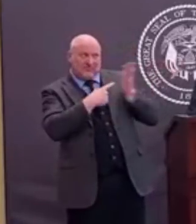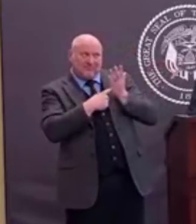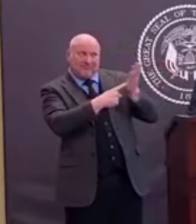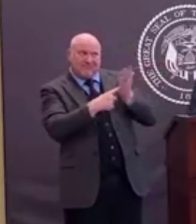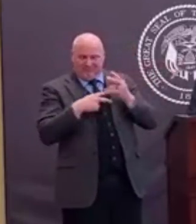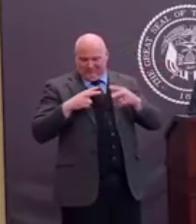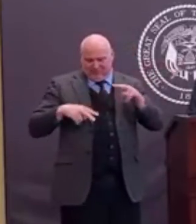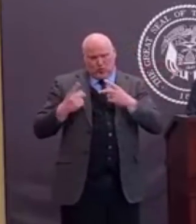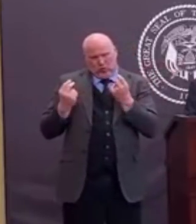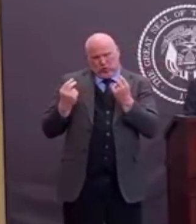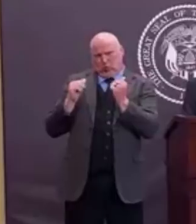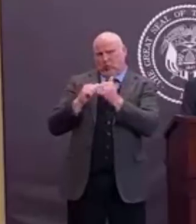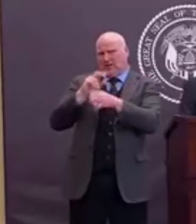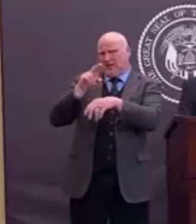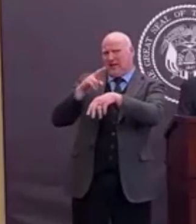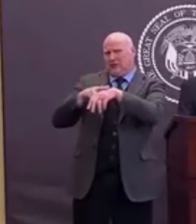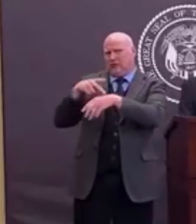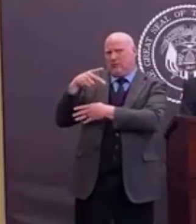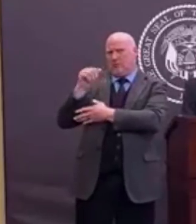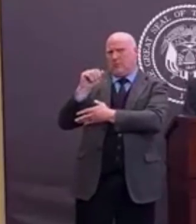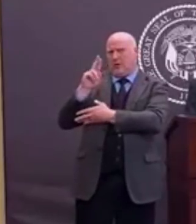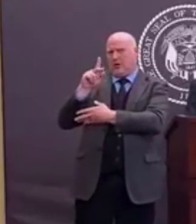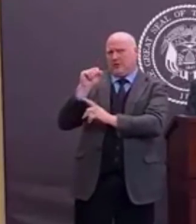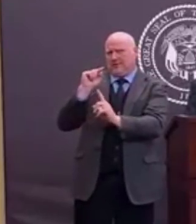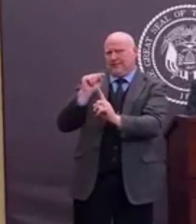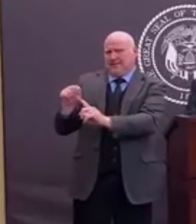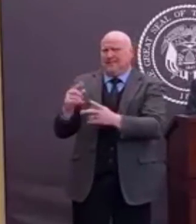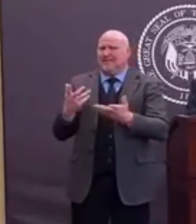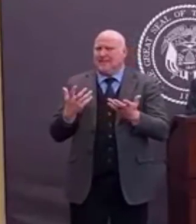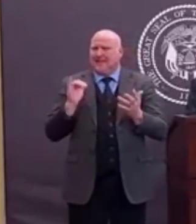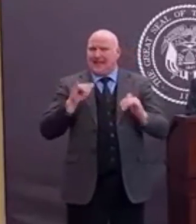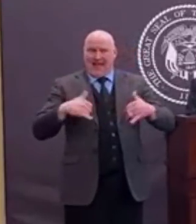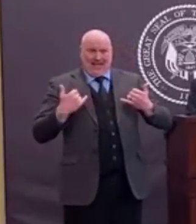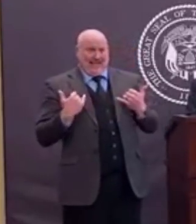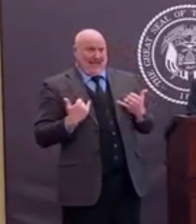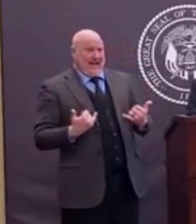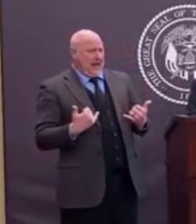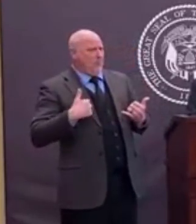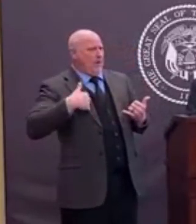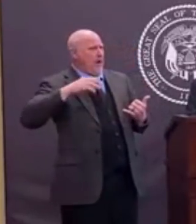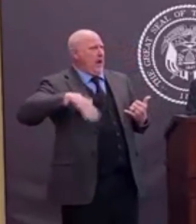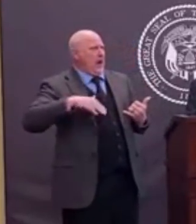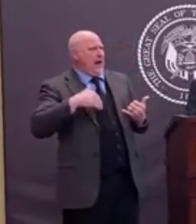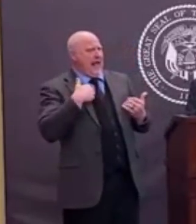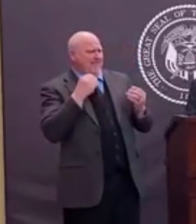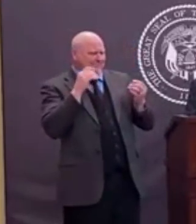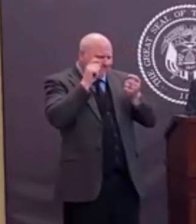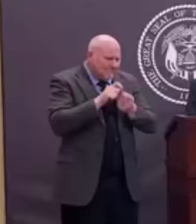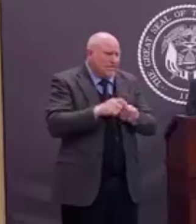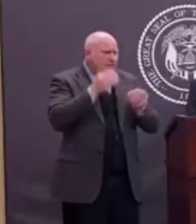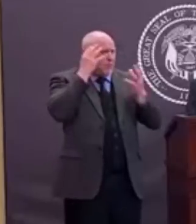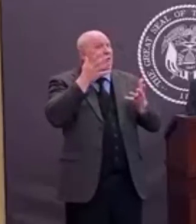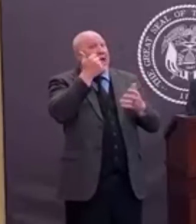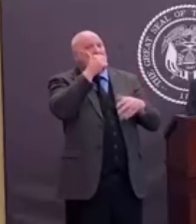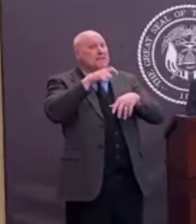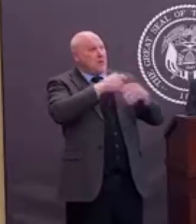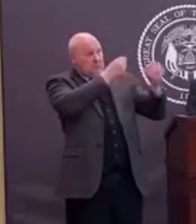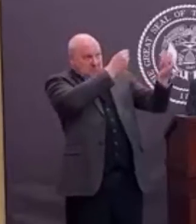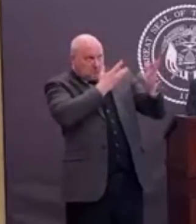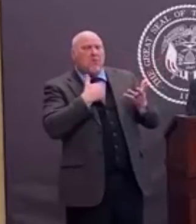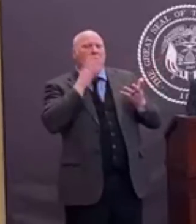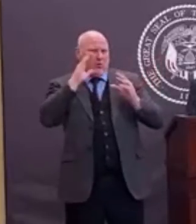D.C. And that will be made available as soon as we have information on whether national parks are going to be open or closed.